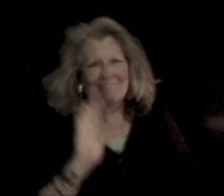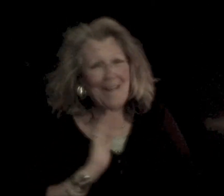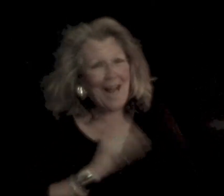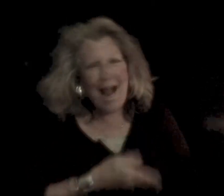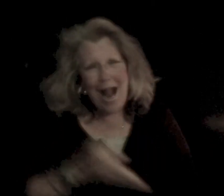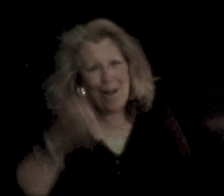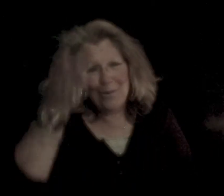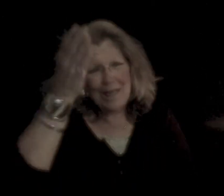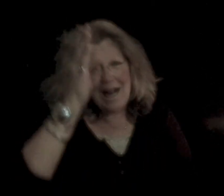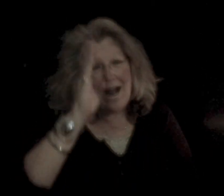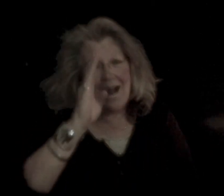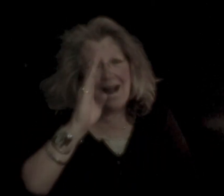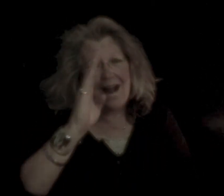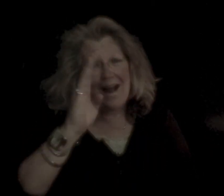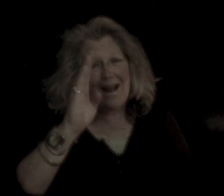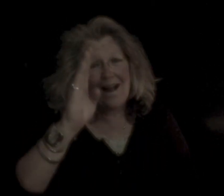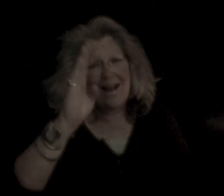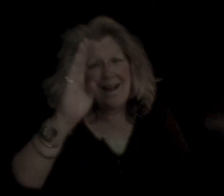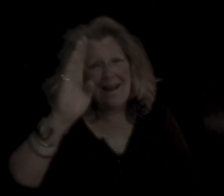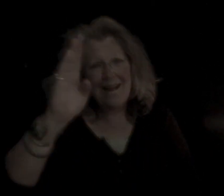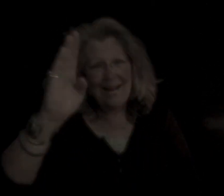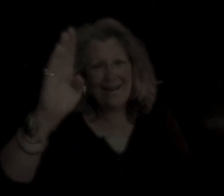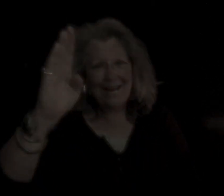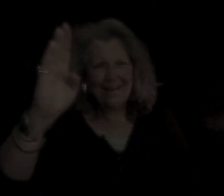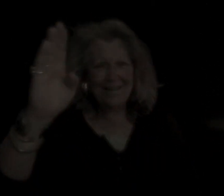for happy I've I'm happy to to I'll you Let's you You can can find can